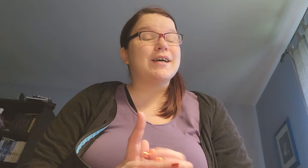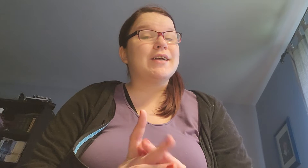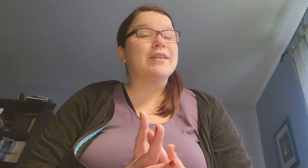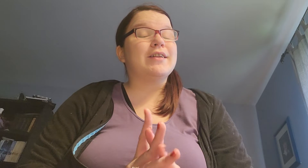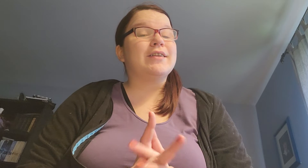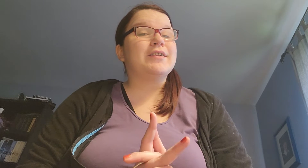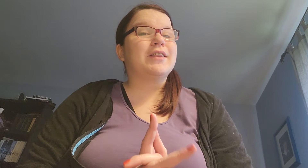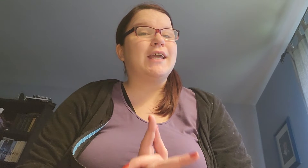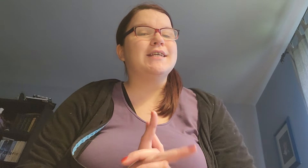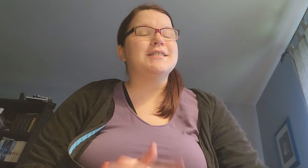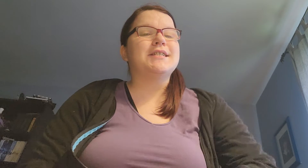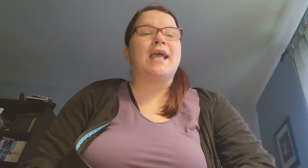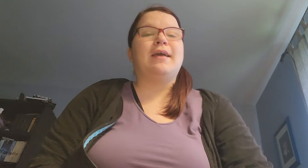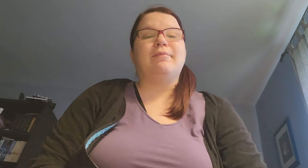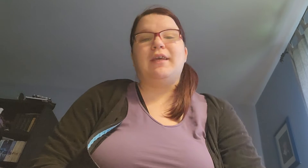latest AMV.